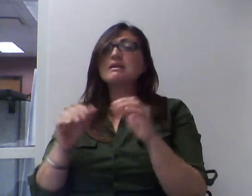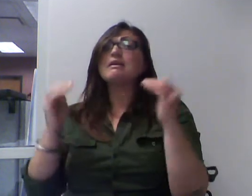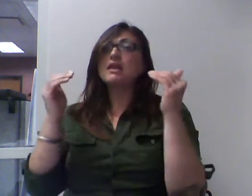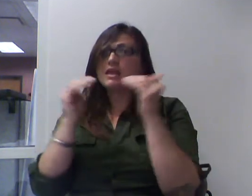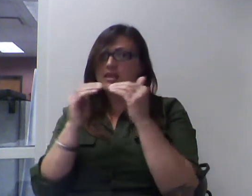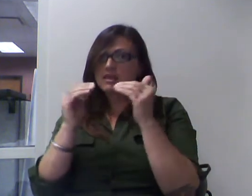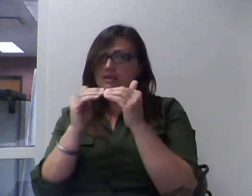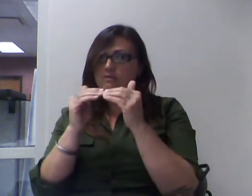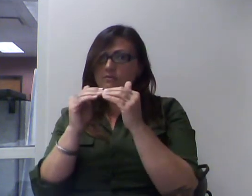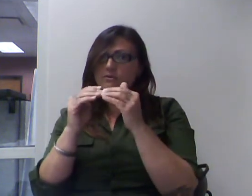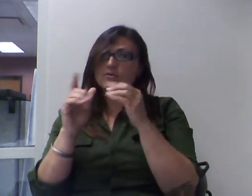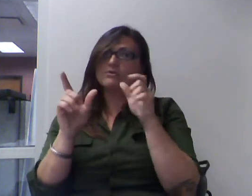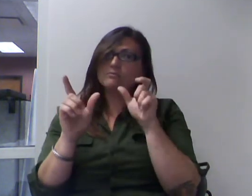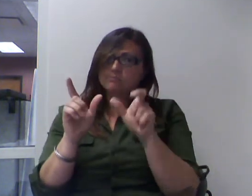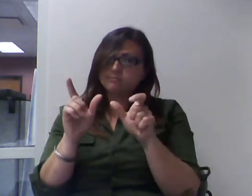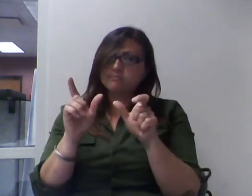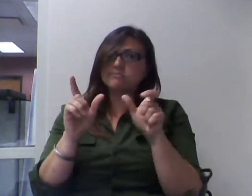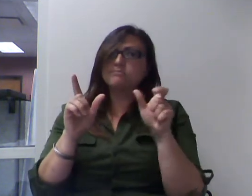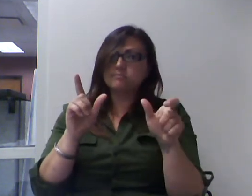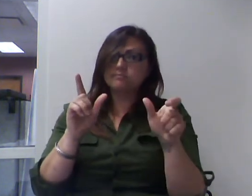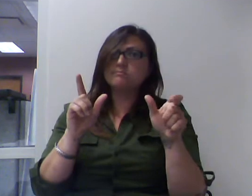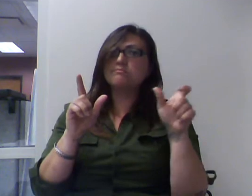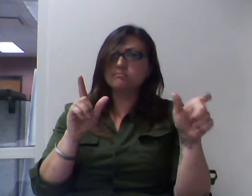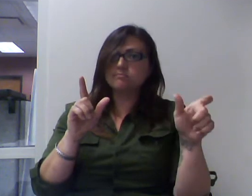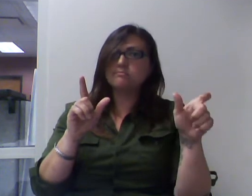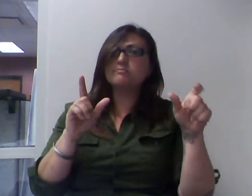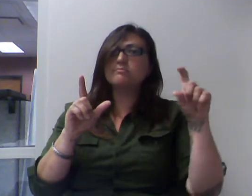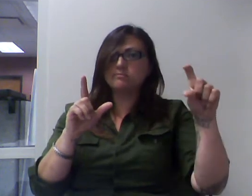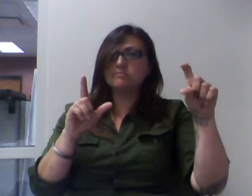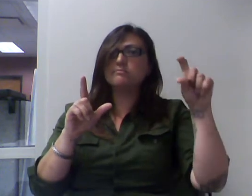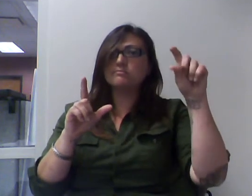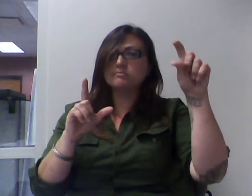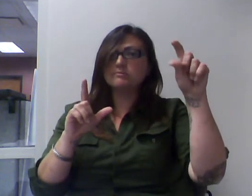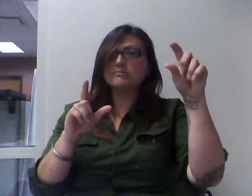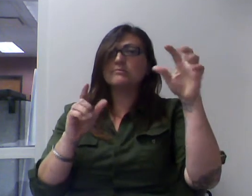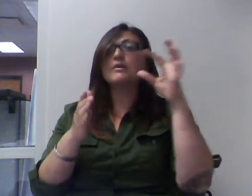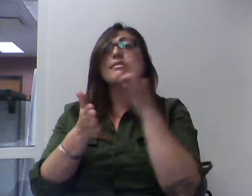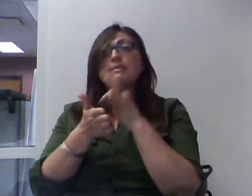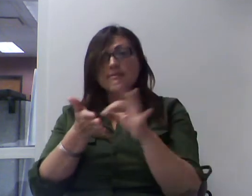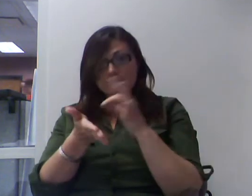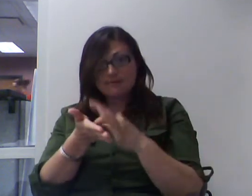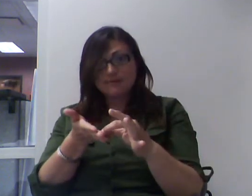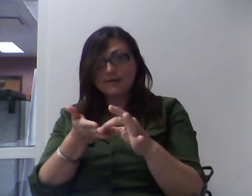the figure to surround it. And when you count the number of segments, that is the perimeter.